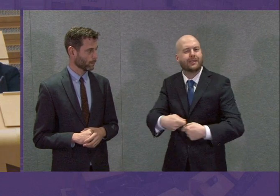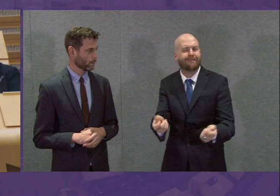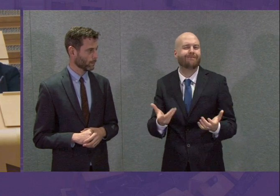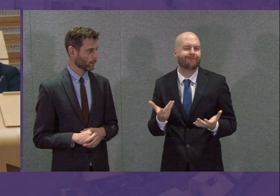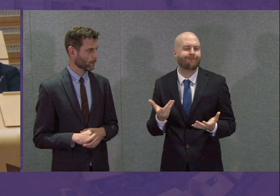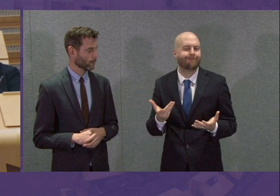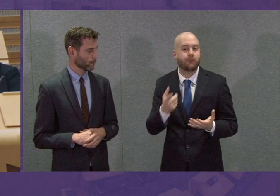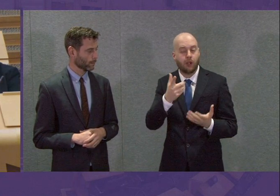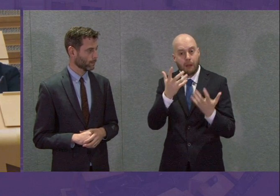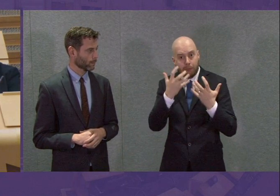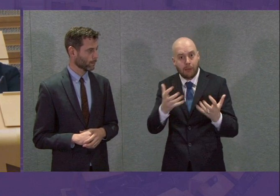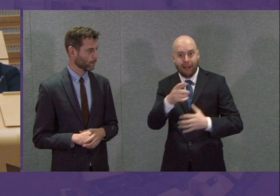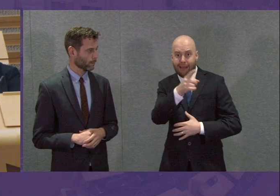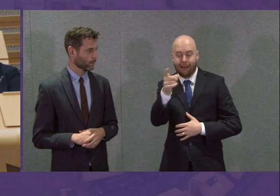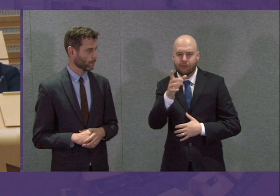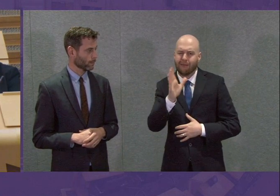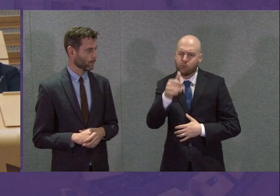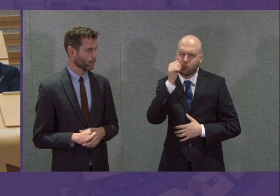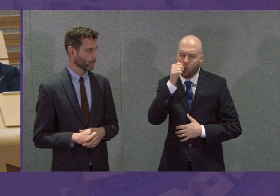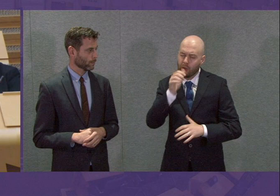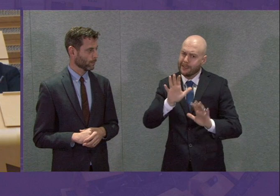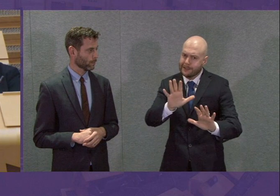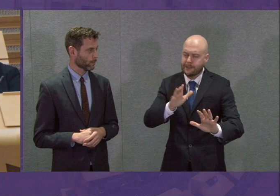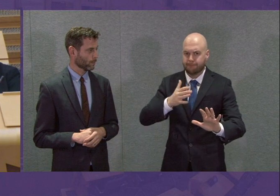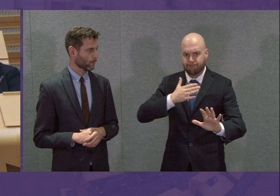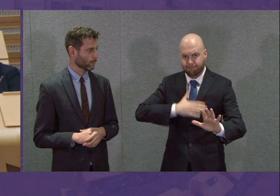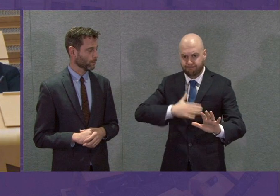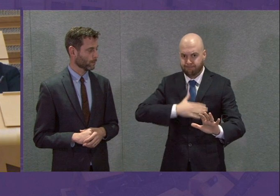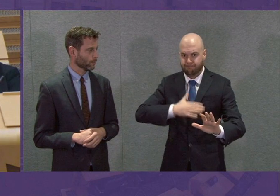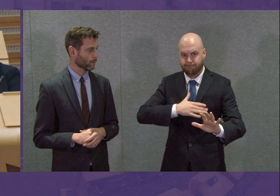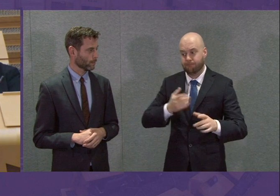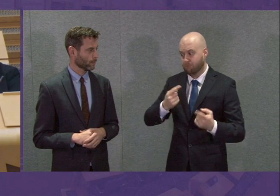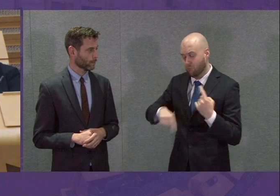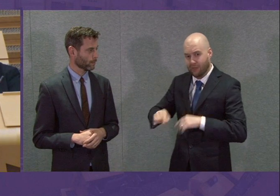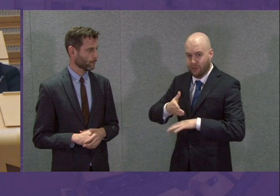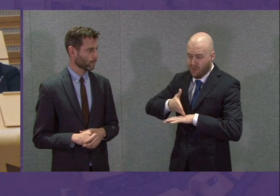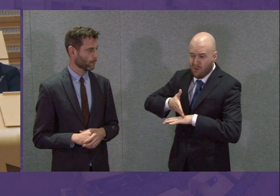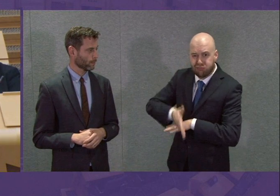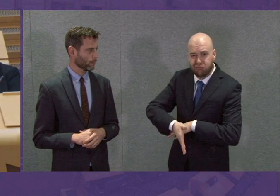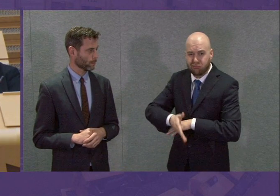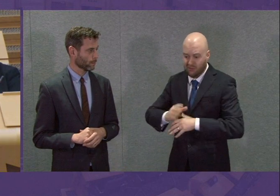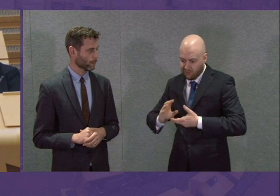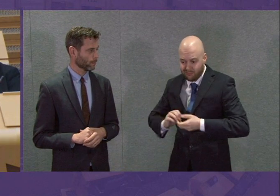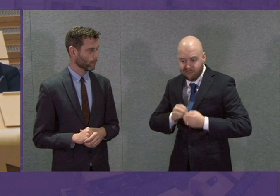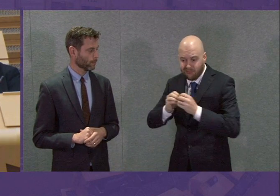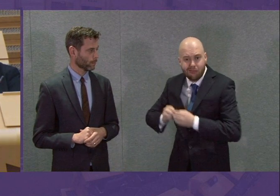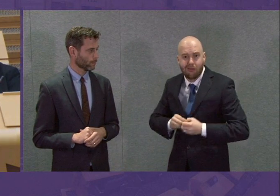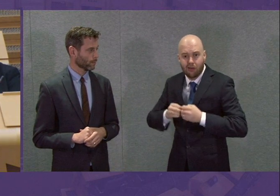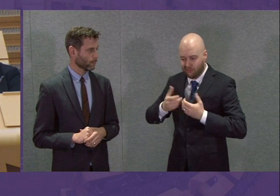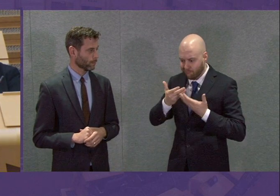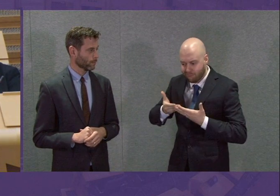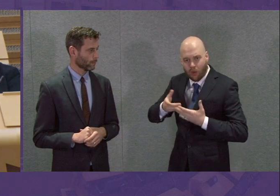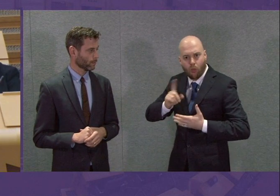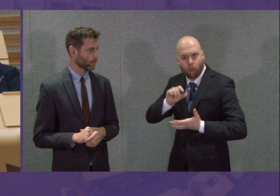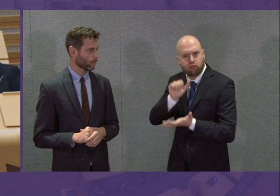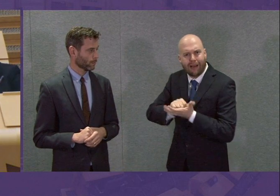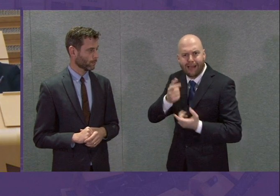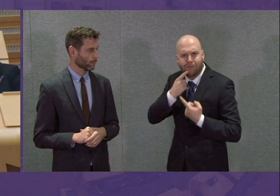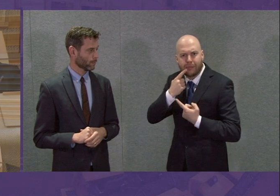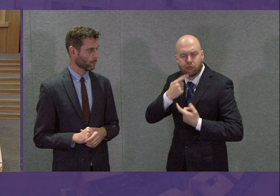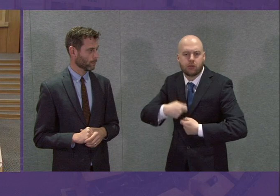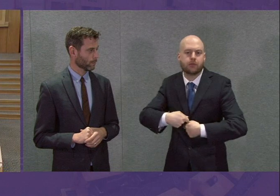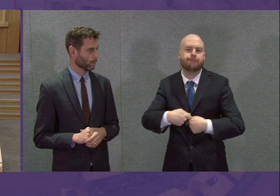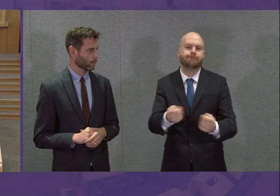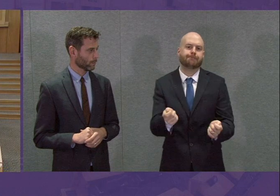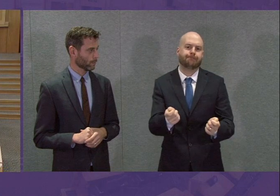much clarity as possible, as quickly as possible, and we should all support those working flat out to achieve this. First